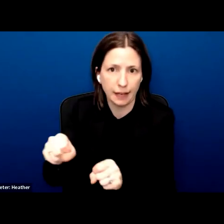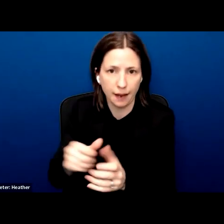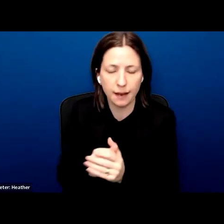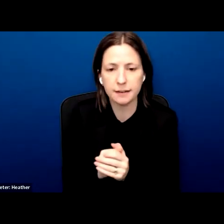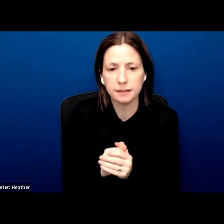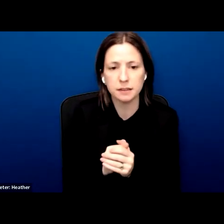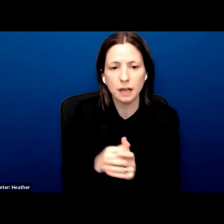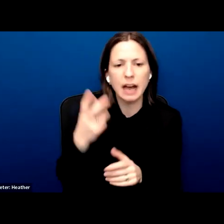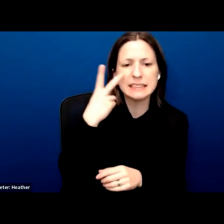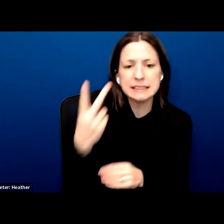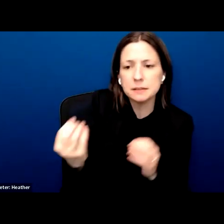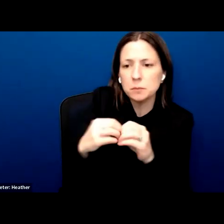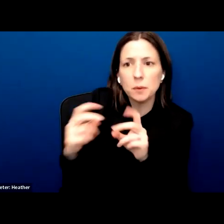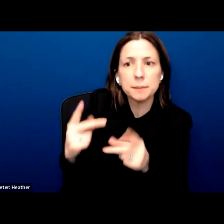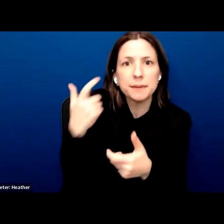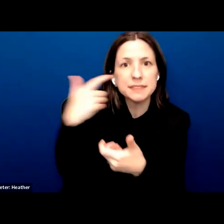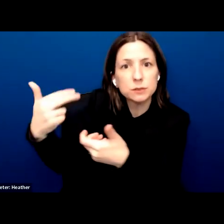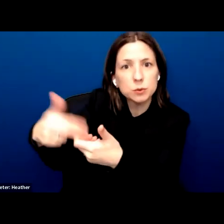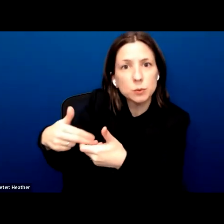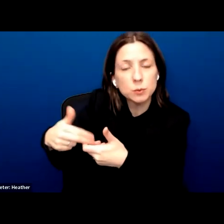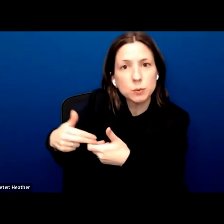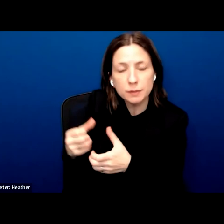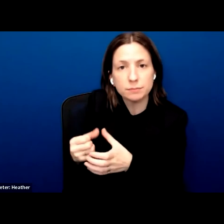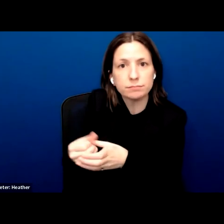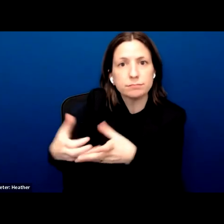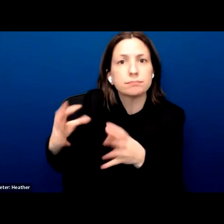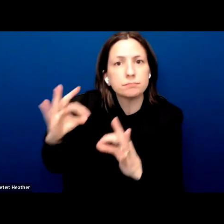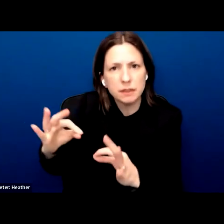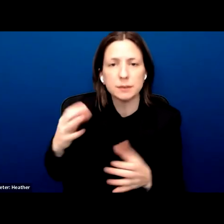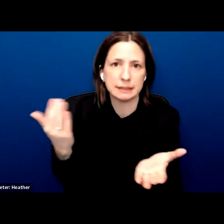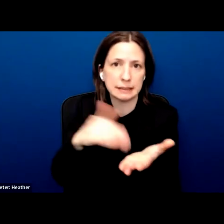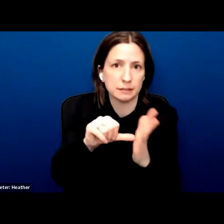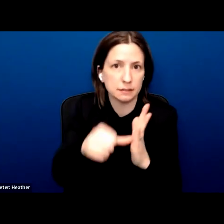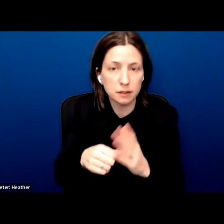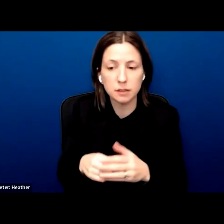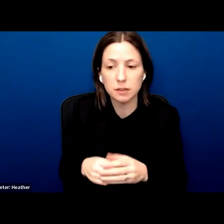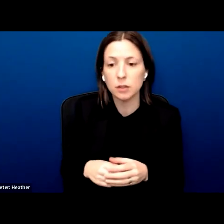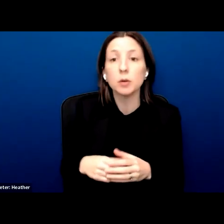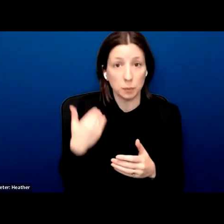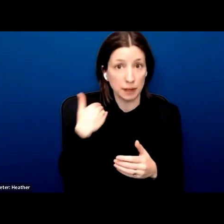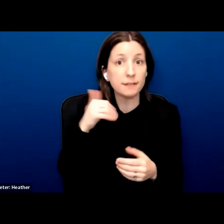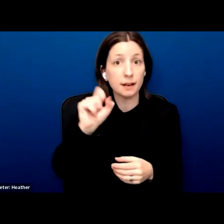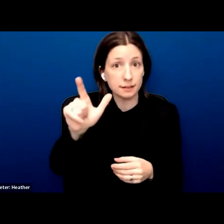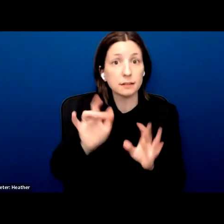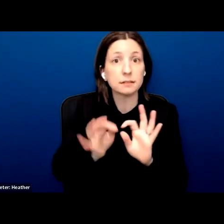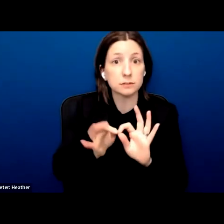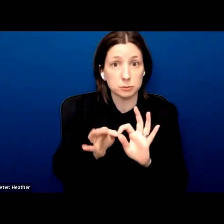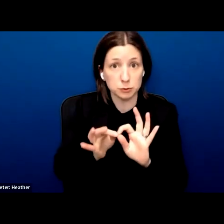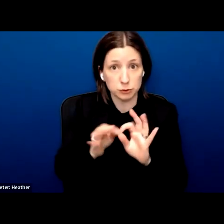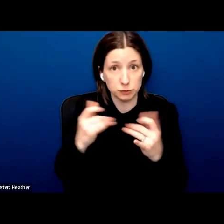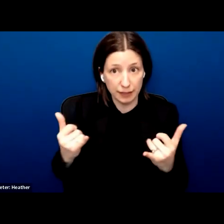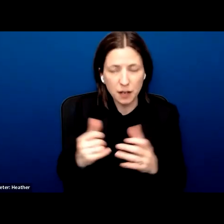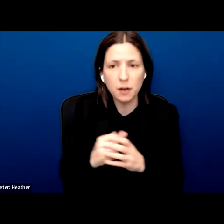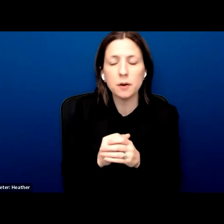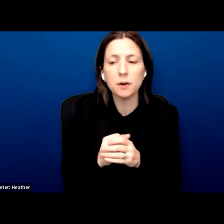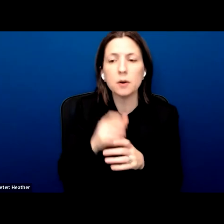interpretation. That's also the reason why we're only having one speaker with the video on at the same time,